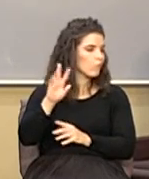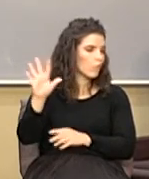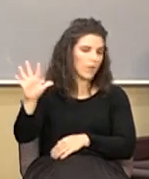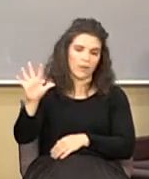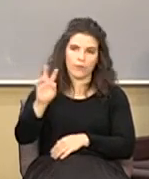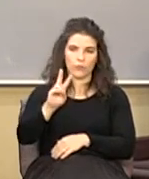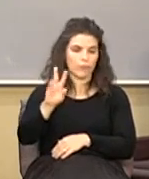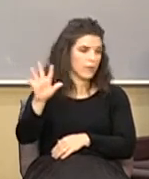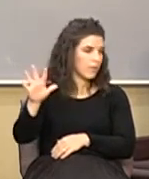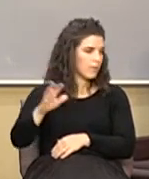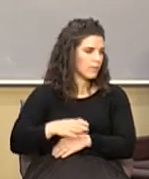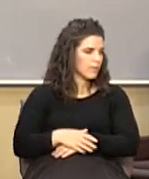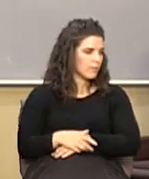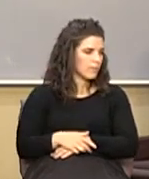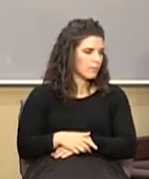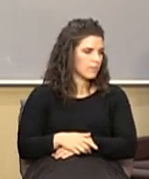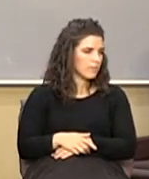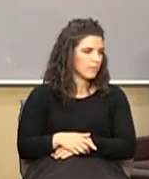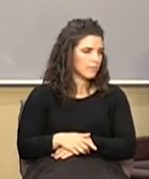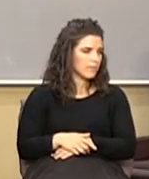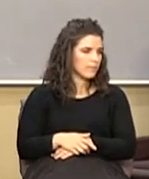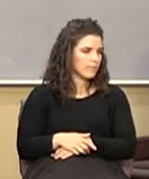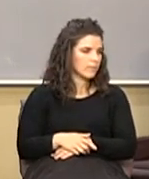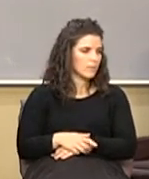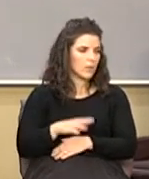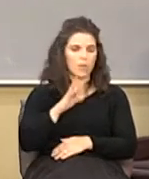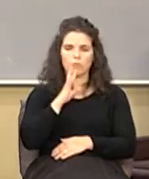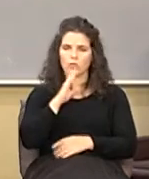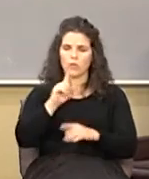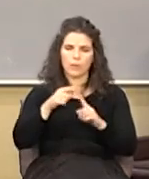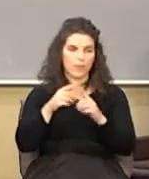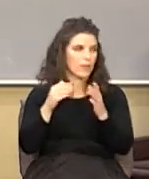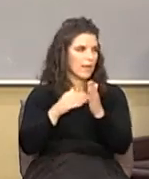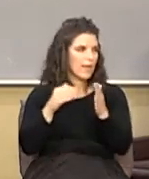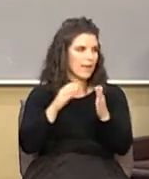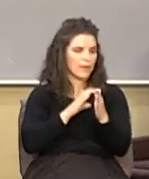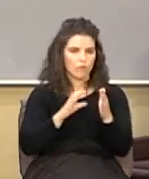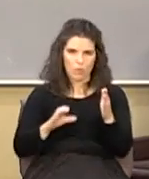5 talking about the Antichrist in the future